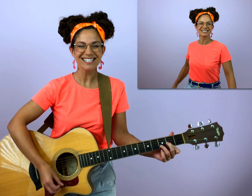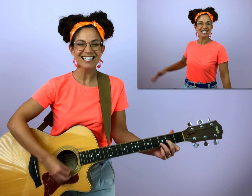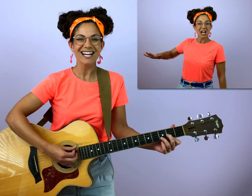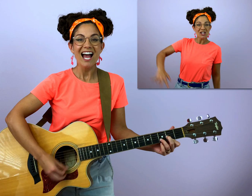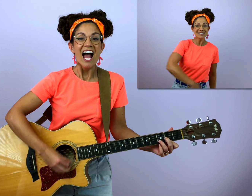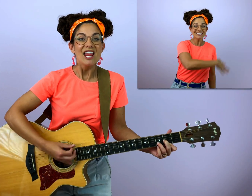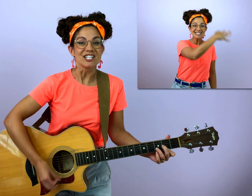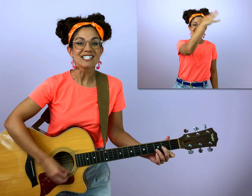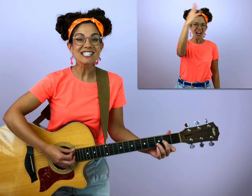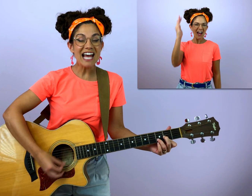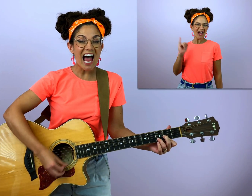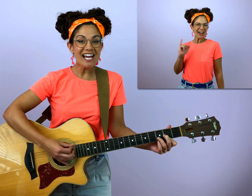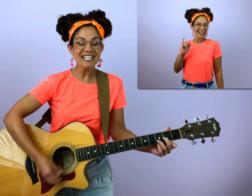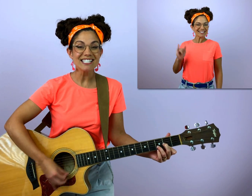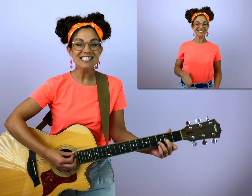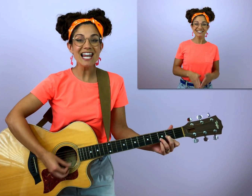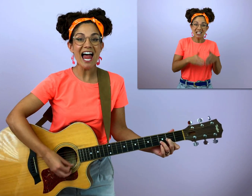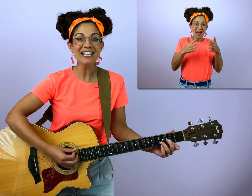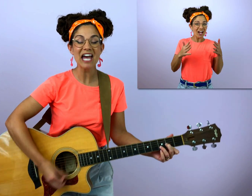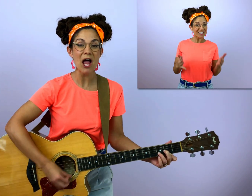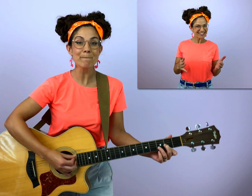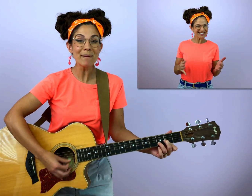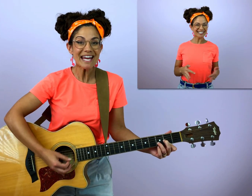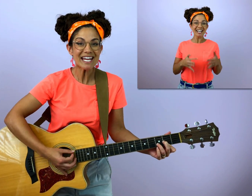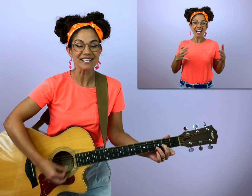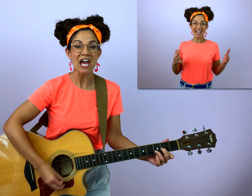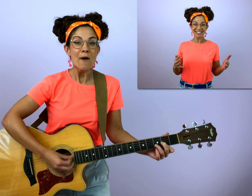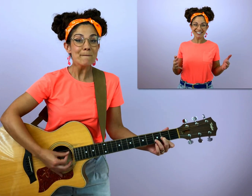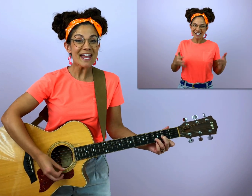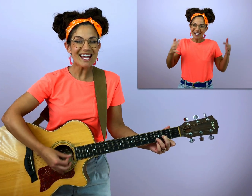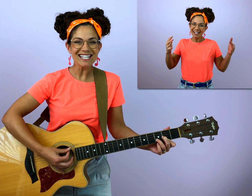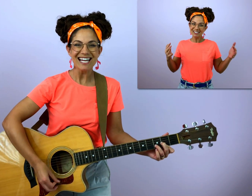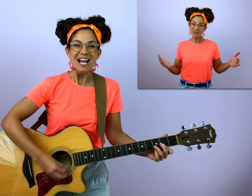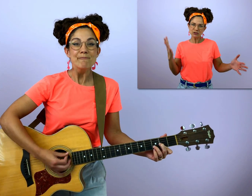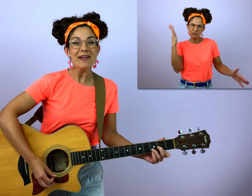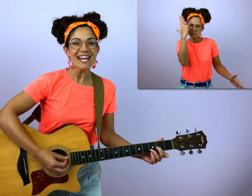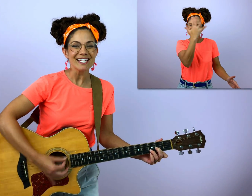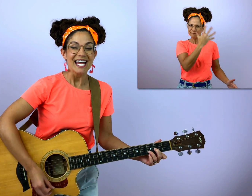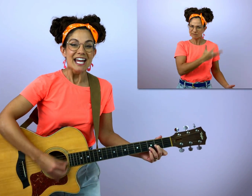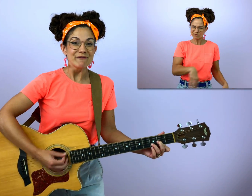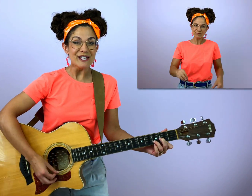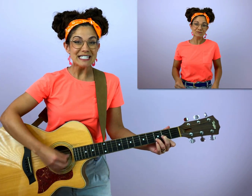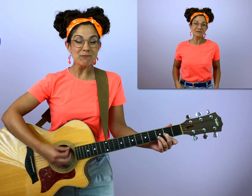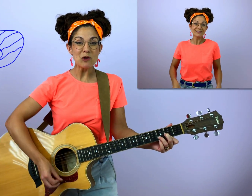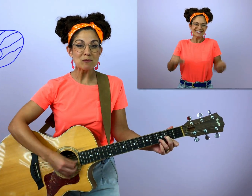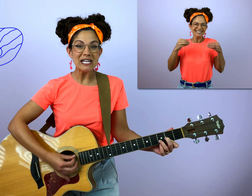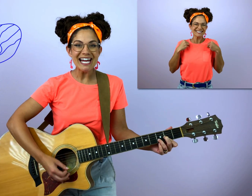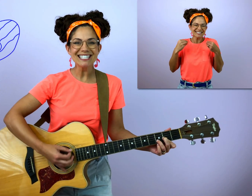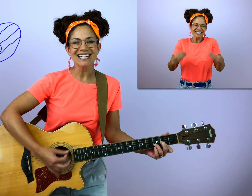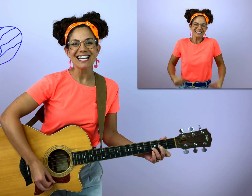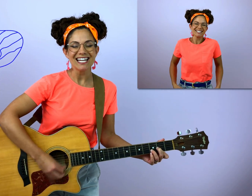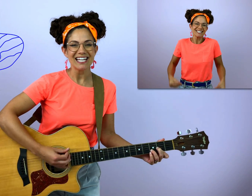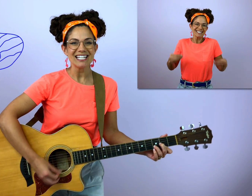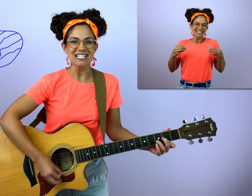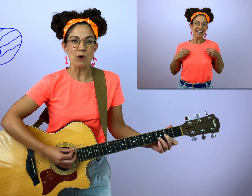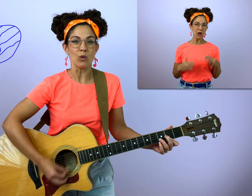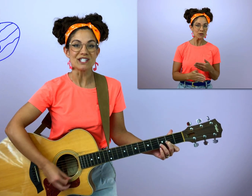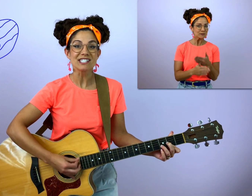The sky is like a big, big, big invisible blanket With